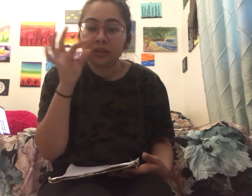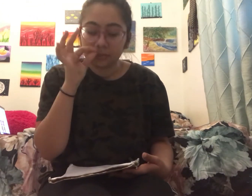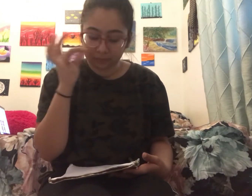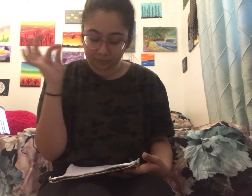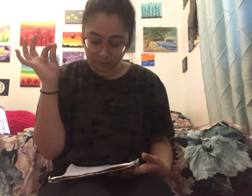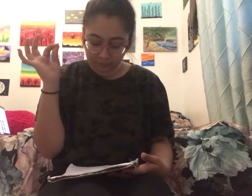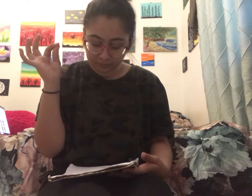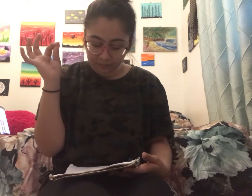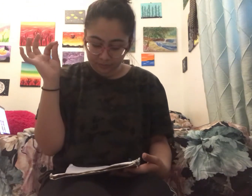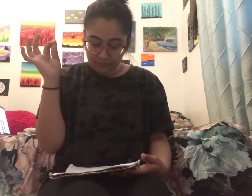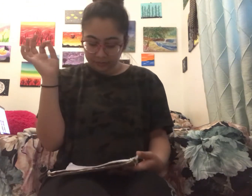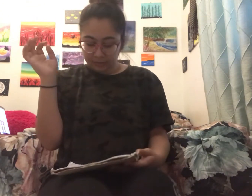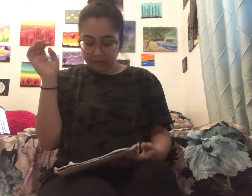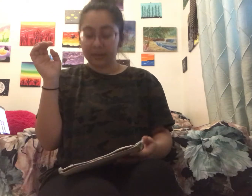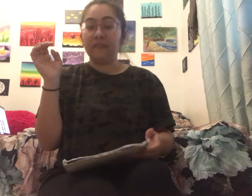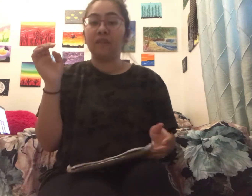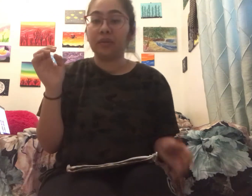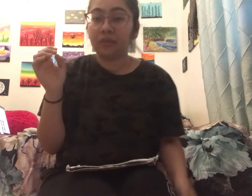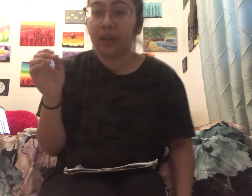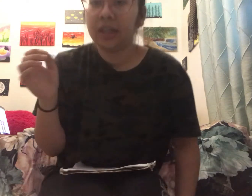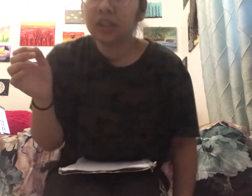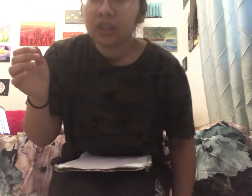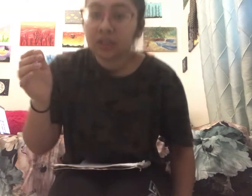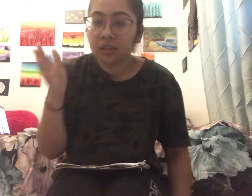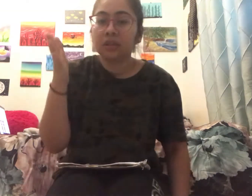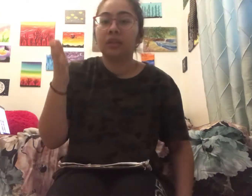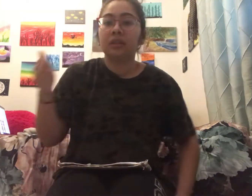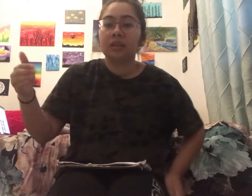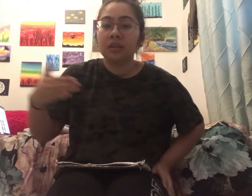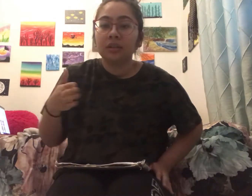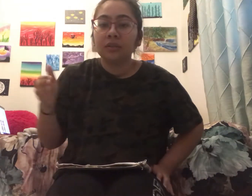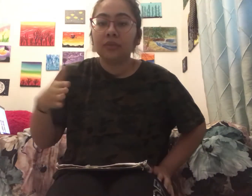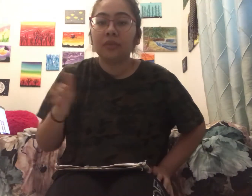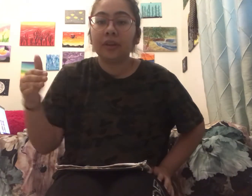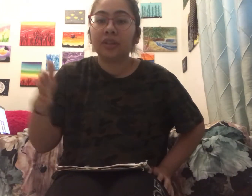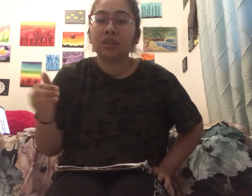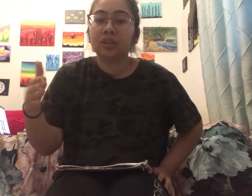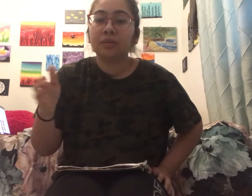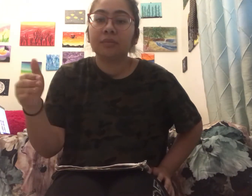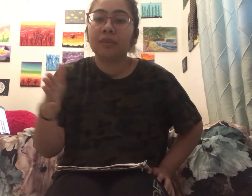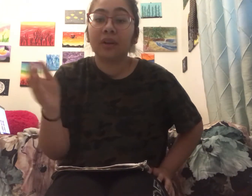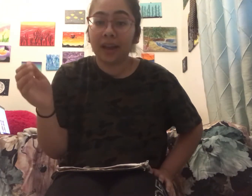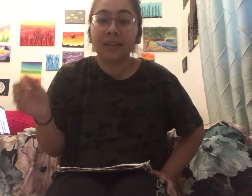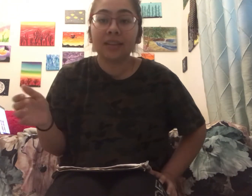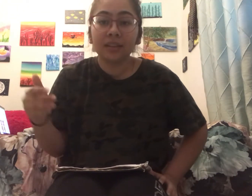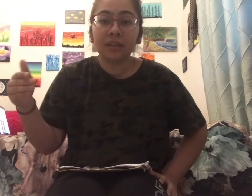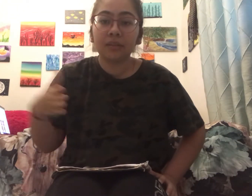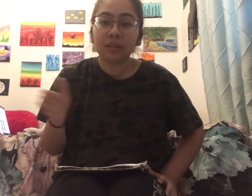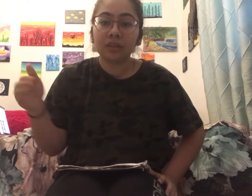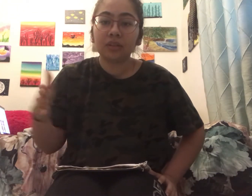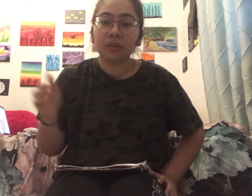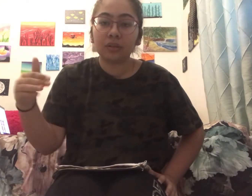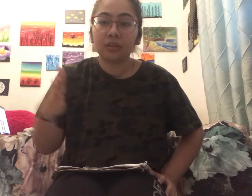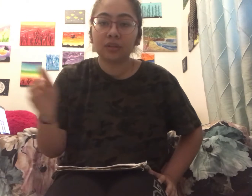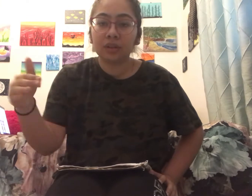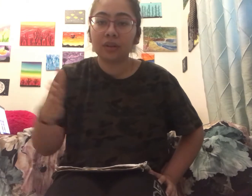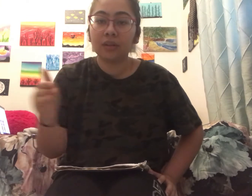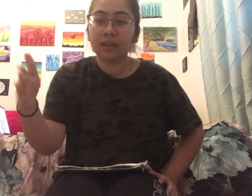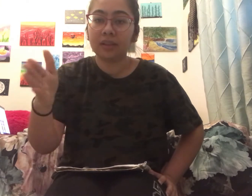and then for fish fish your hand is the fish so you're just gonna go like this